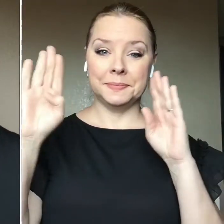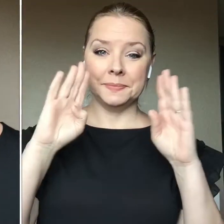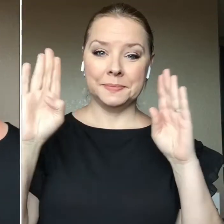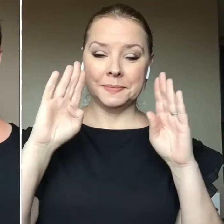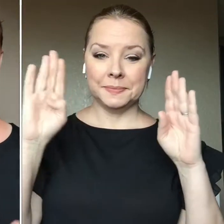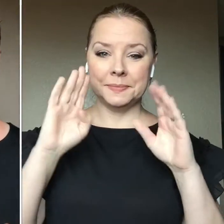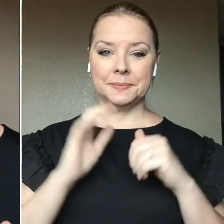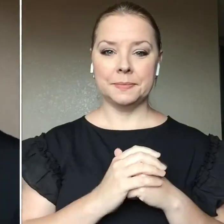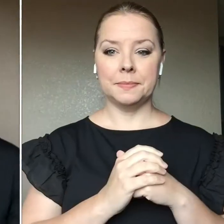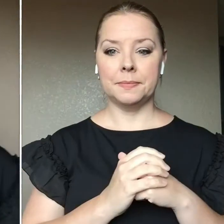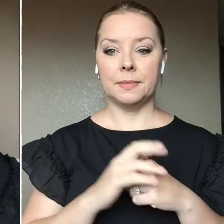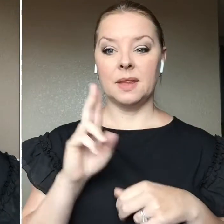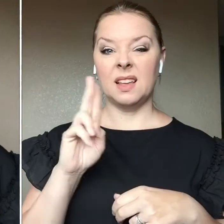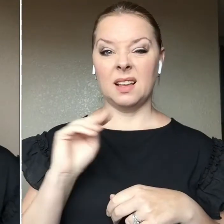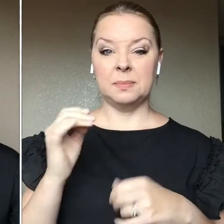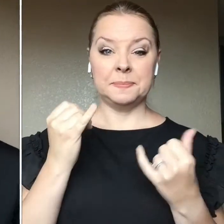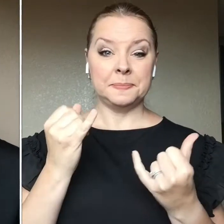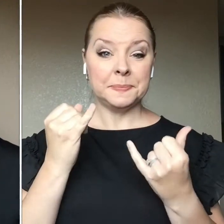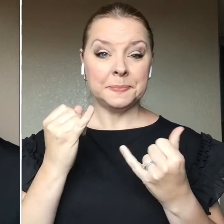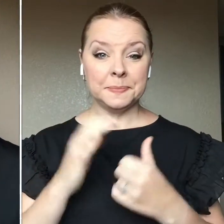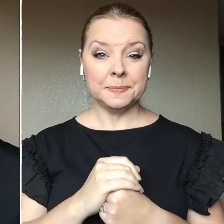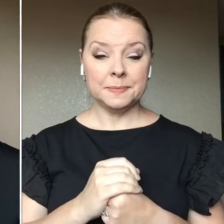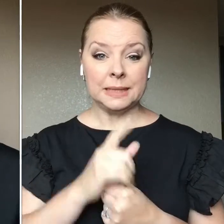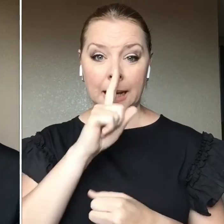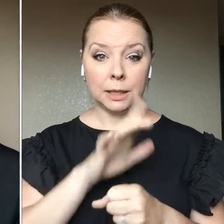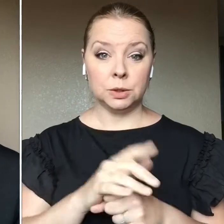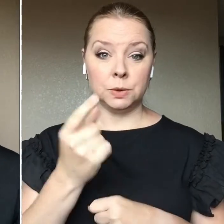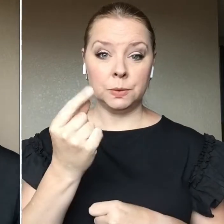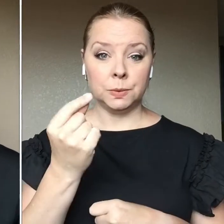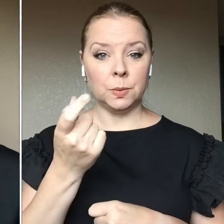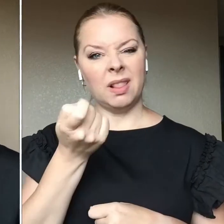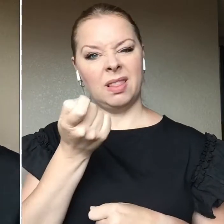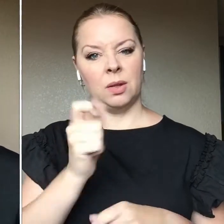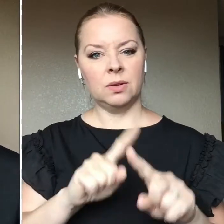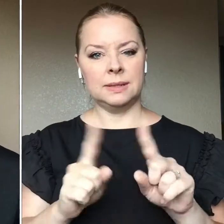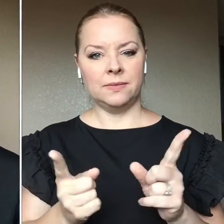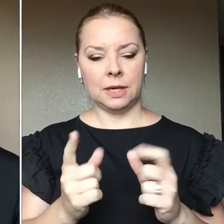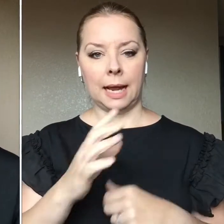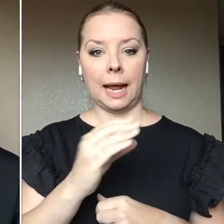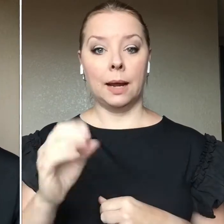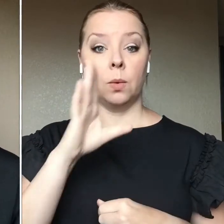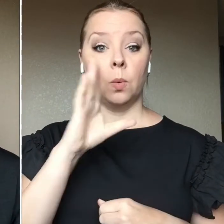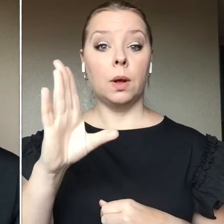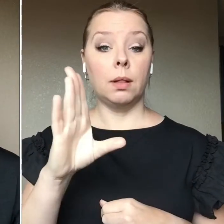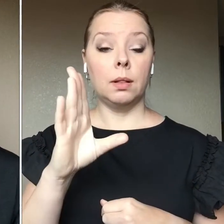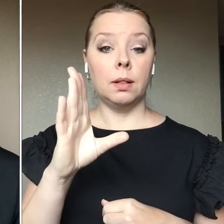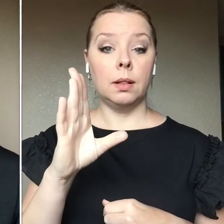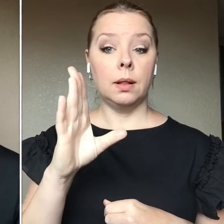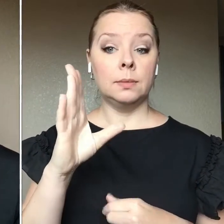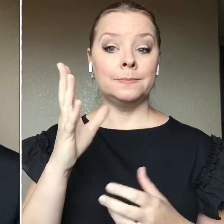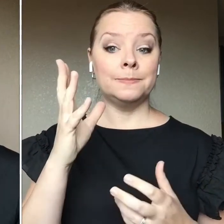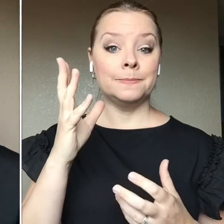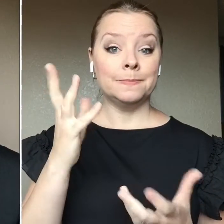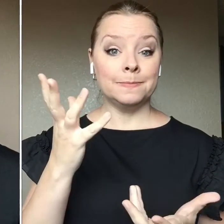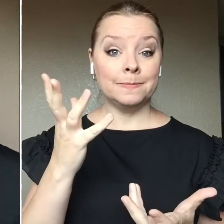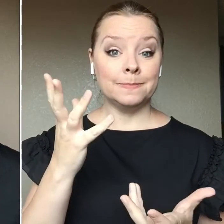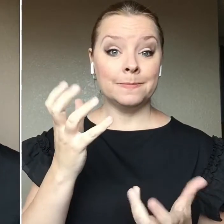Hello. Today I'm actually going to do something a little bit different and I am going to play with all